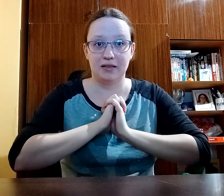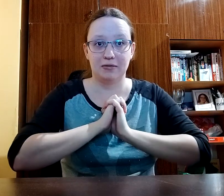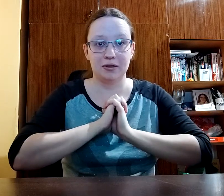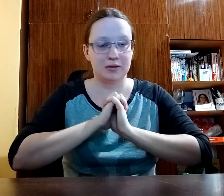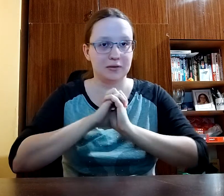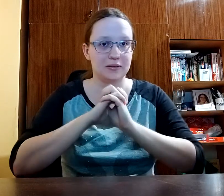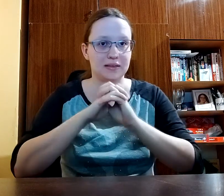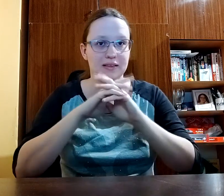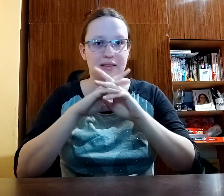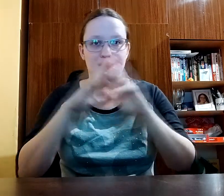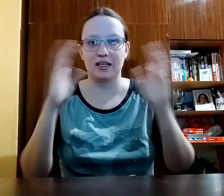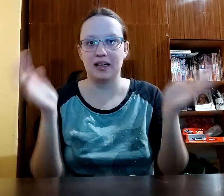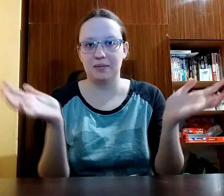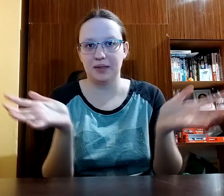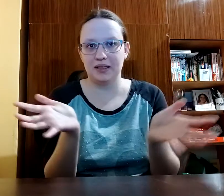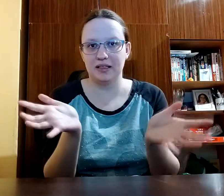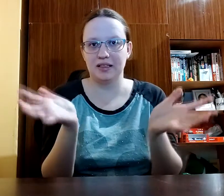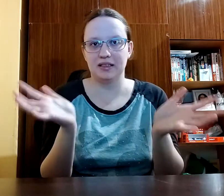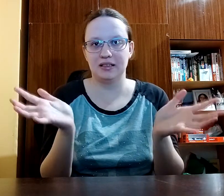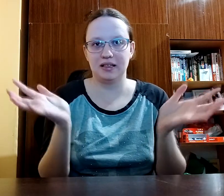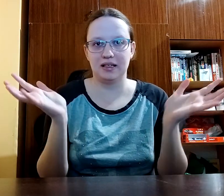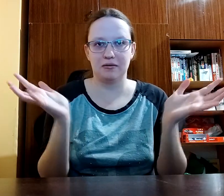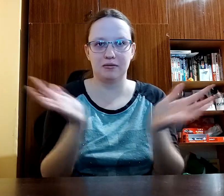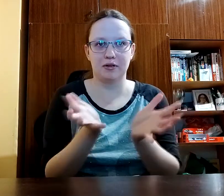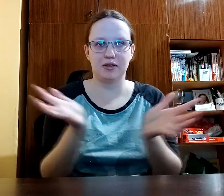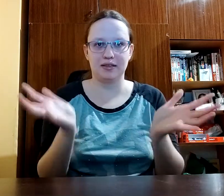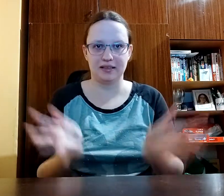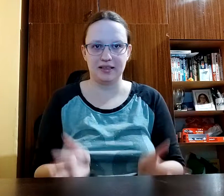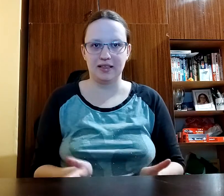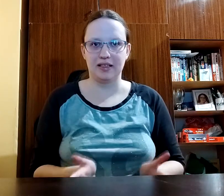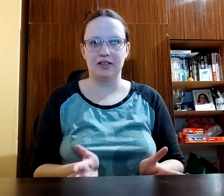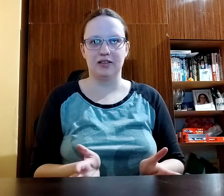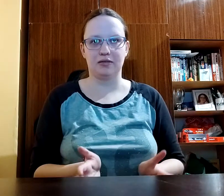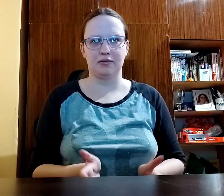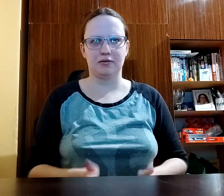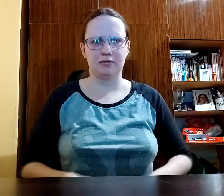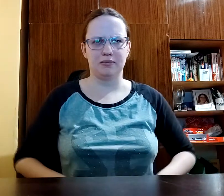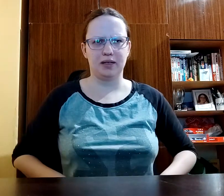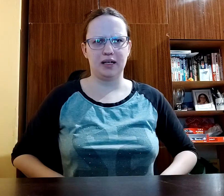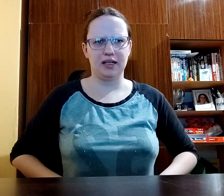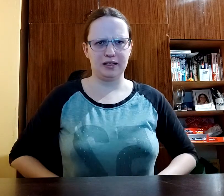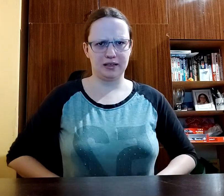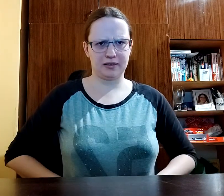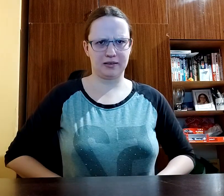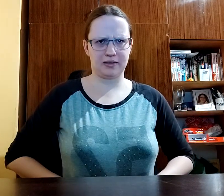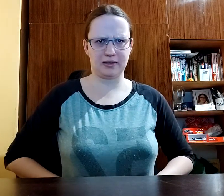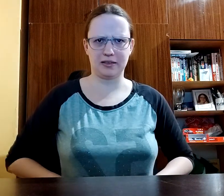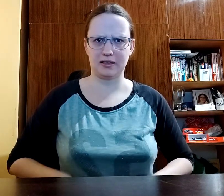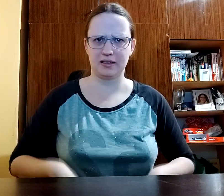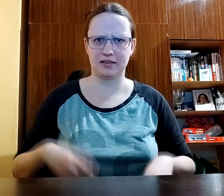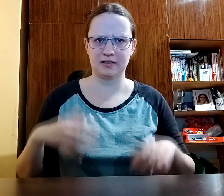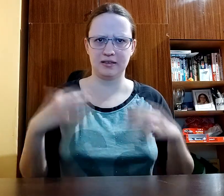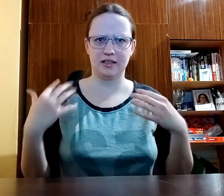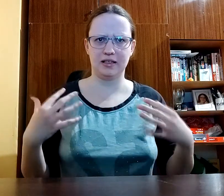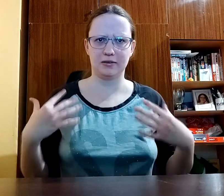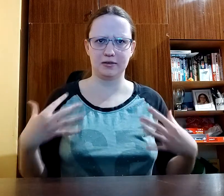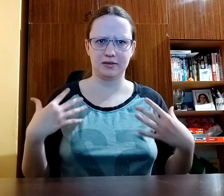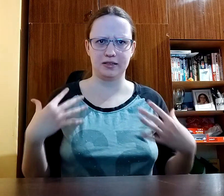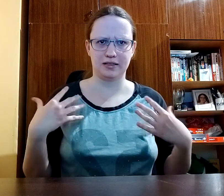what could happen in the worst scenario I could I could just